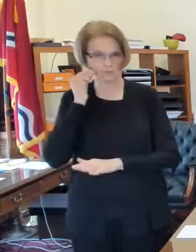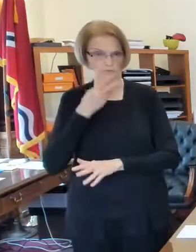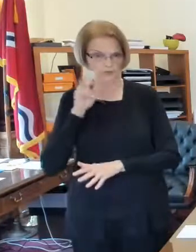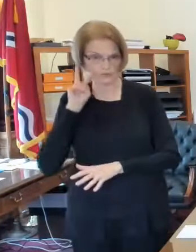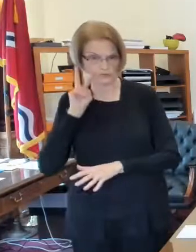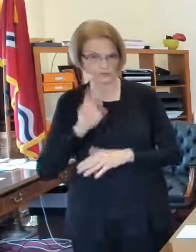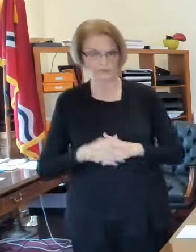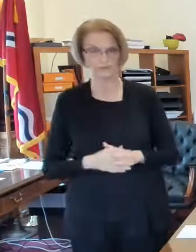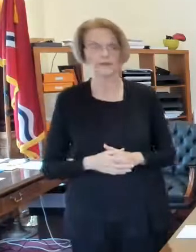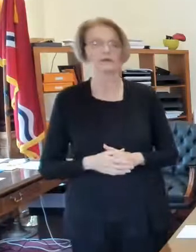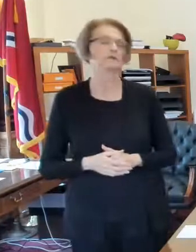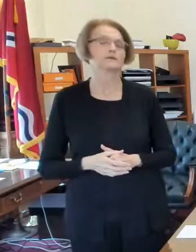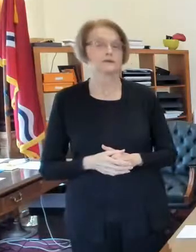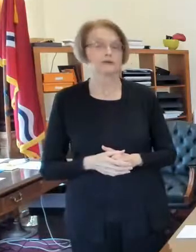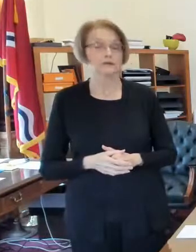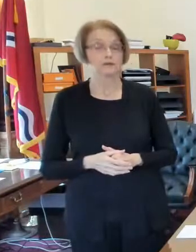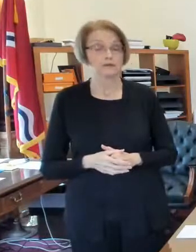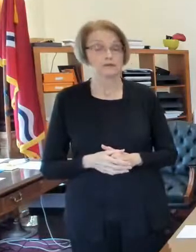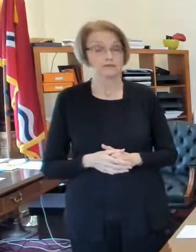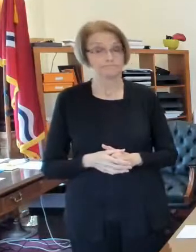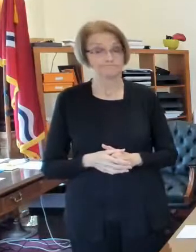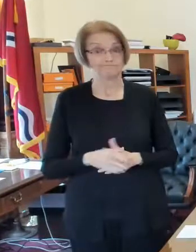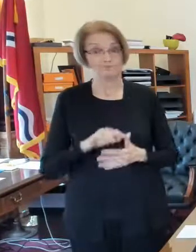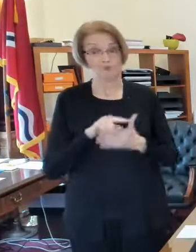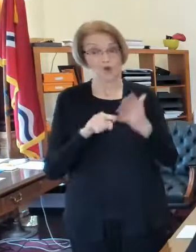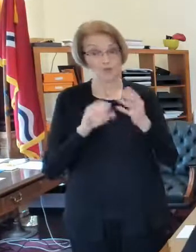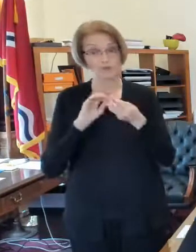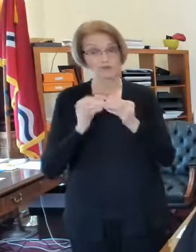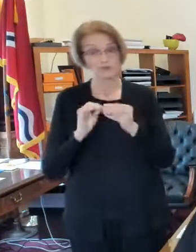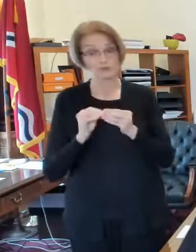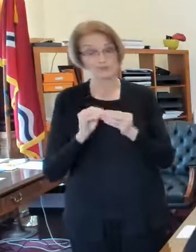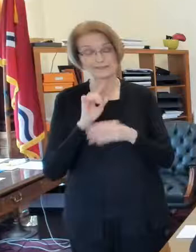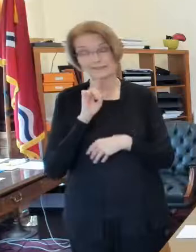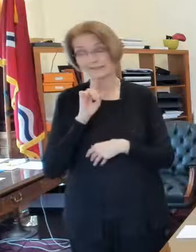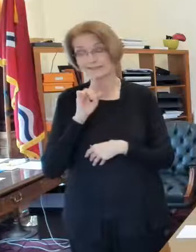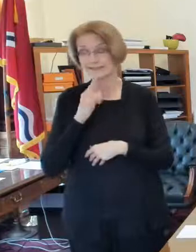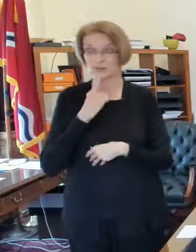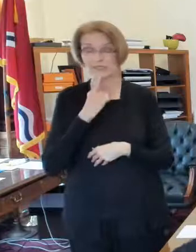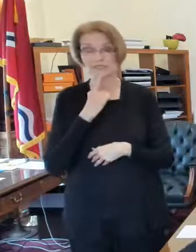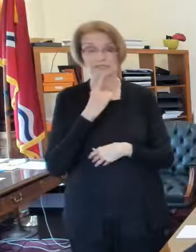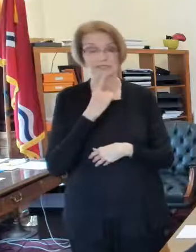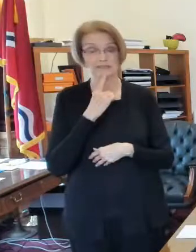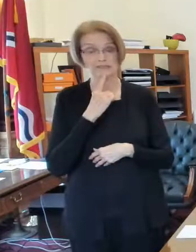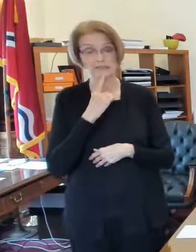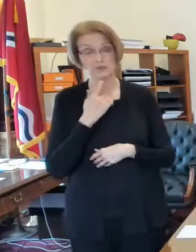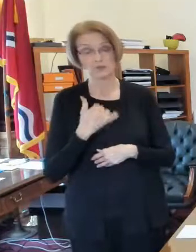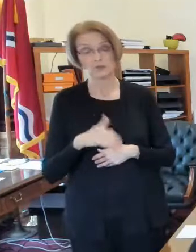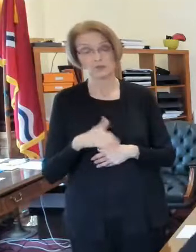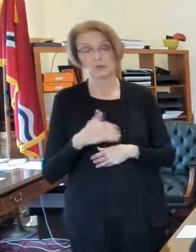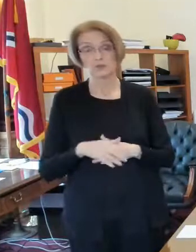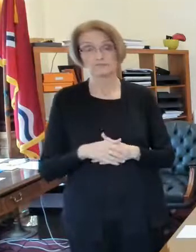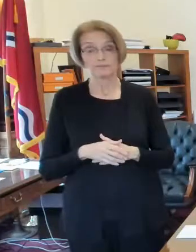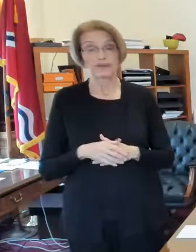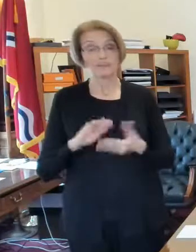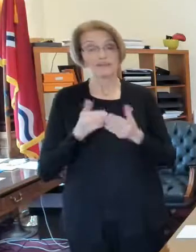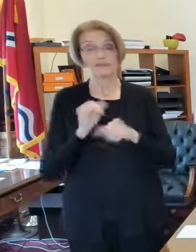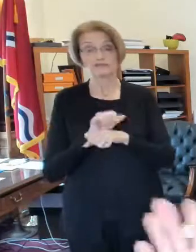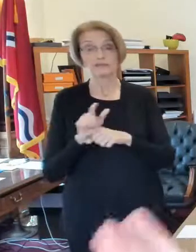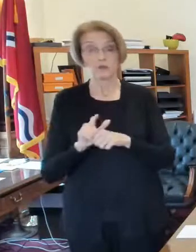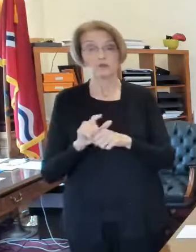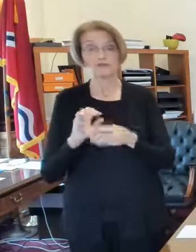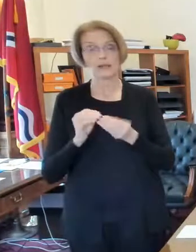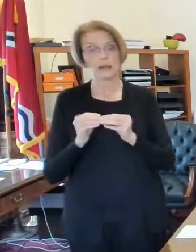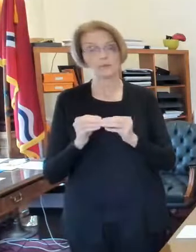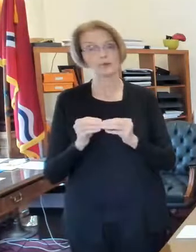so those numbers are are very serious numbers and the city of st louis numbers